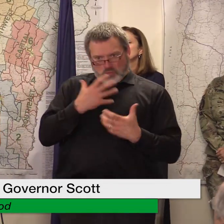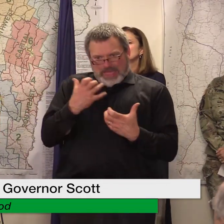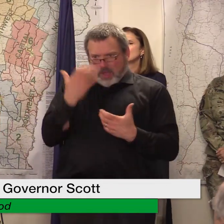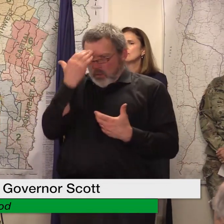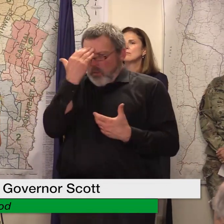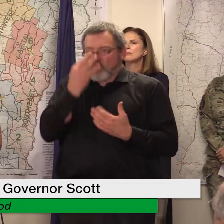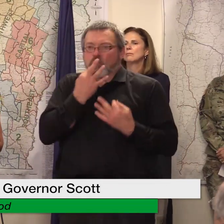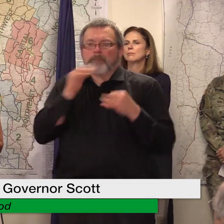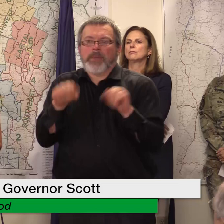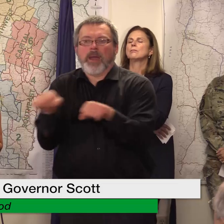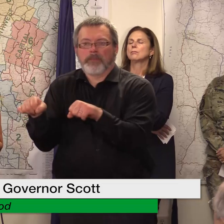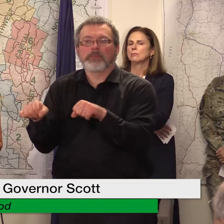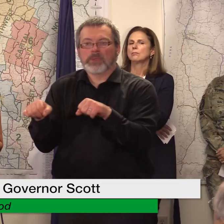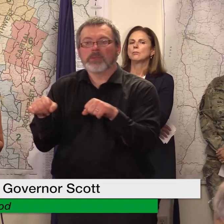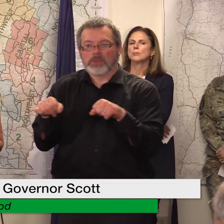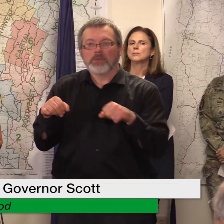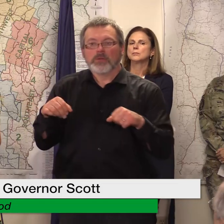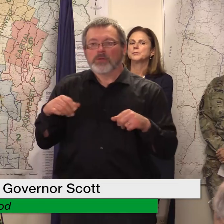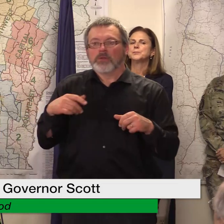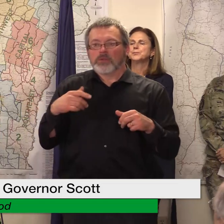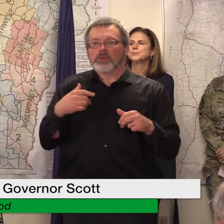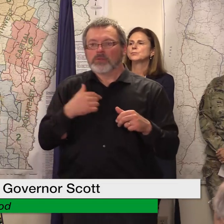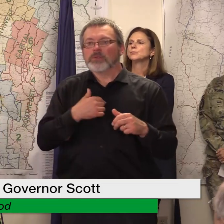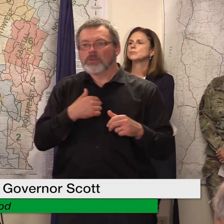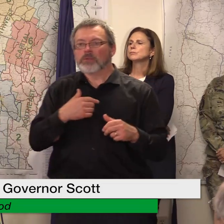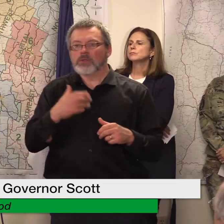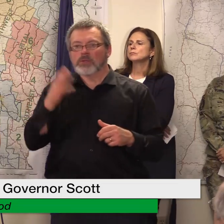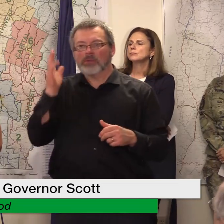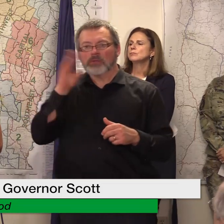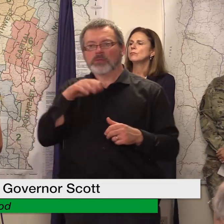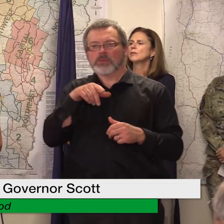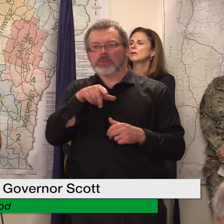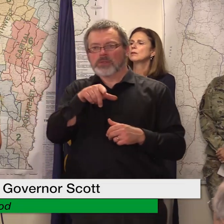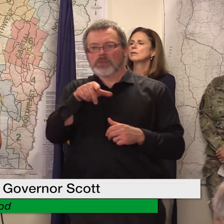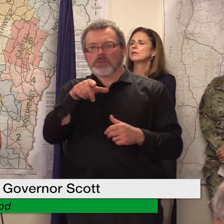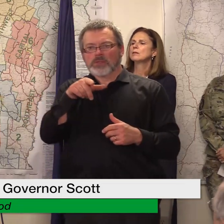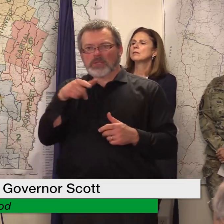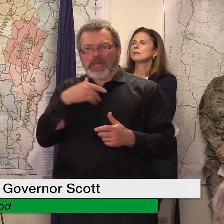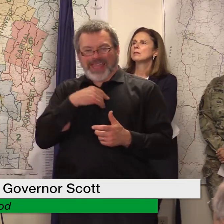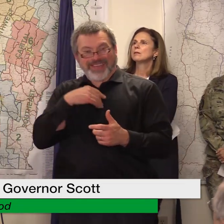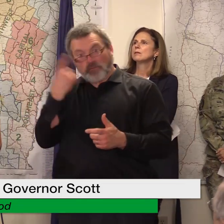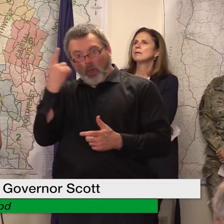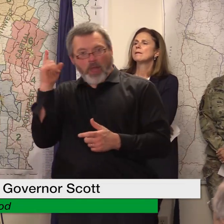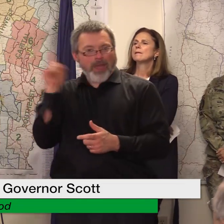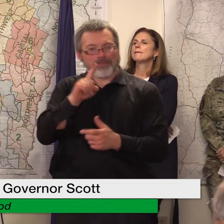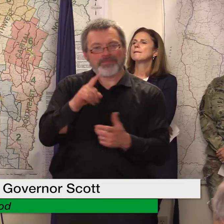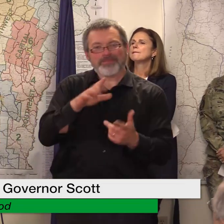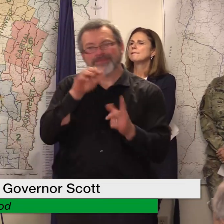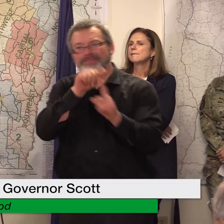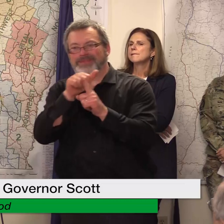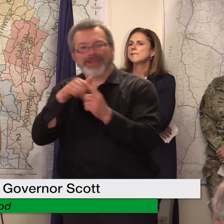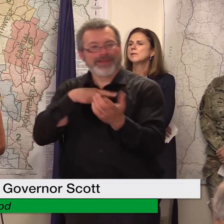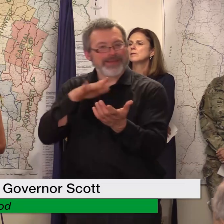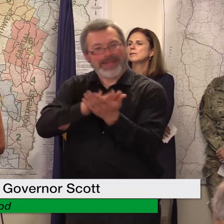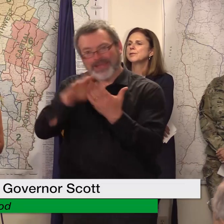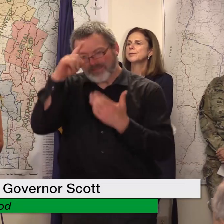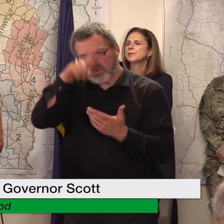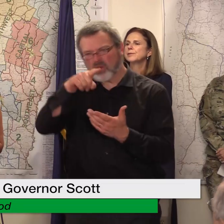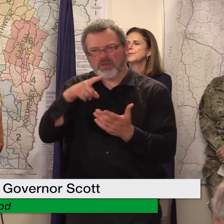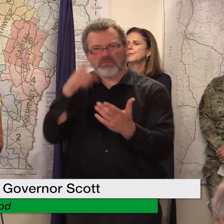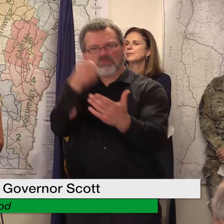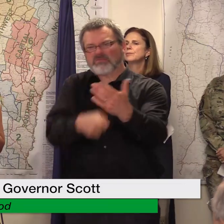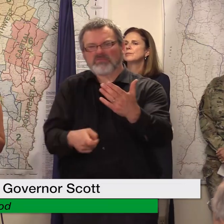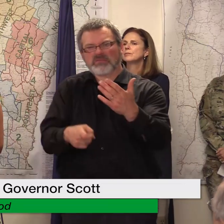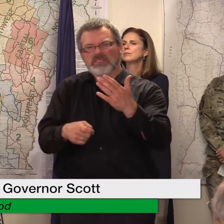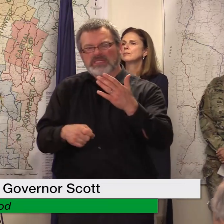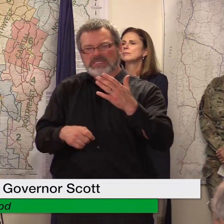in saying we'll clean for either extremely high amounts or if you give me a 10 deposit i'll book it for whenever and it'll be reimbursed by